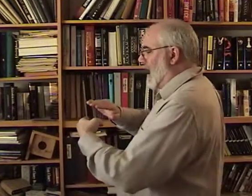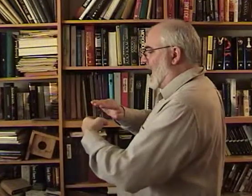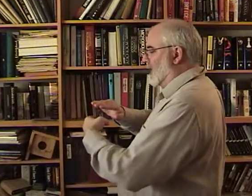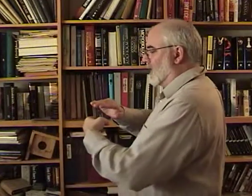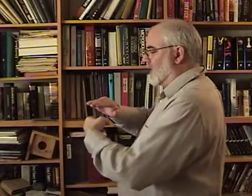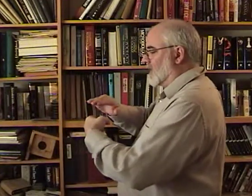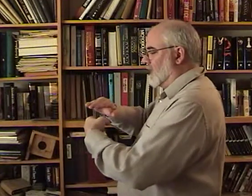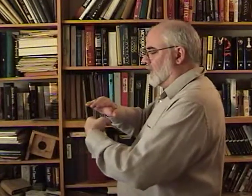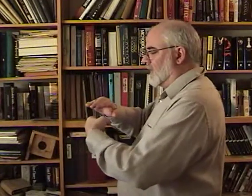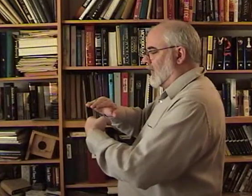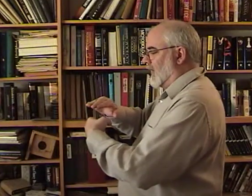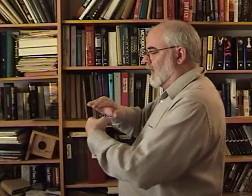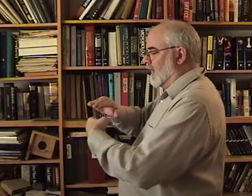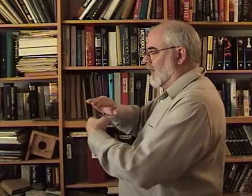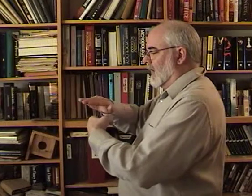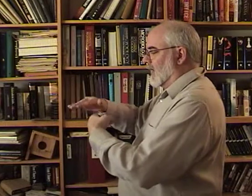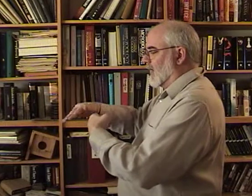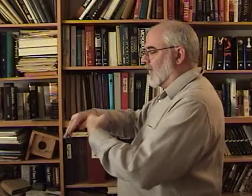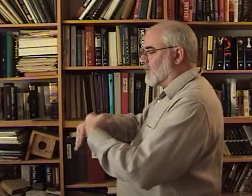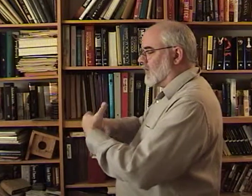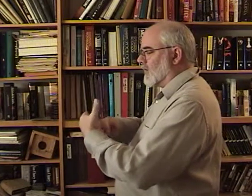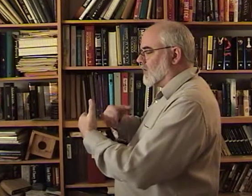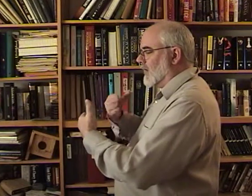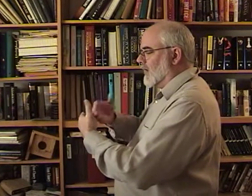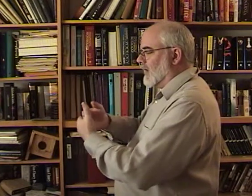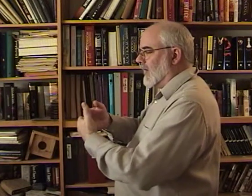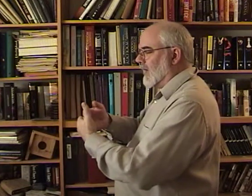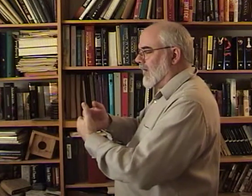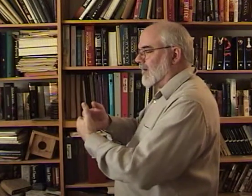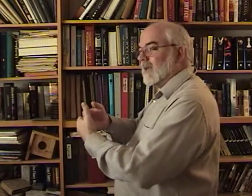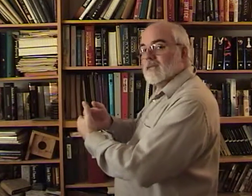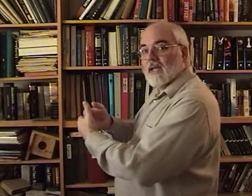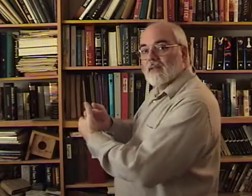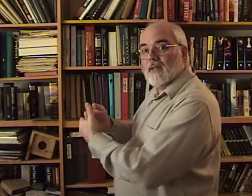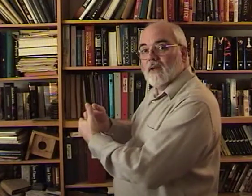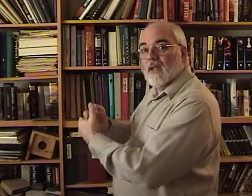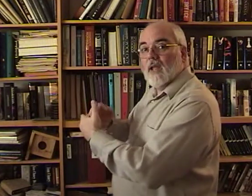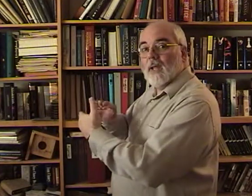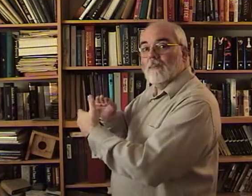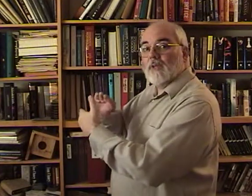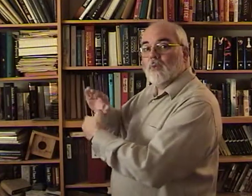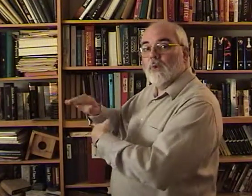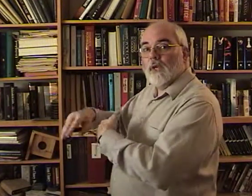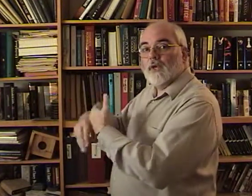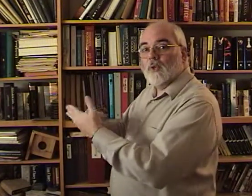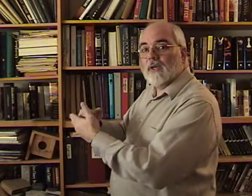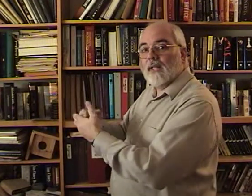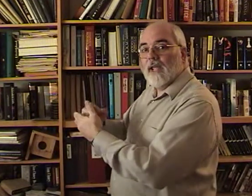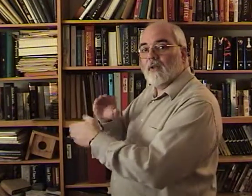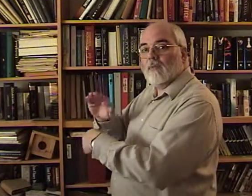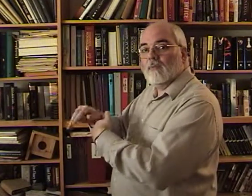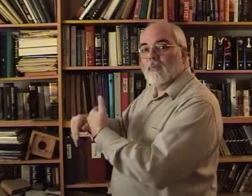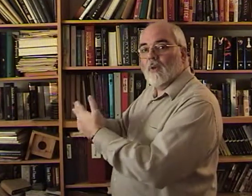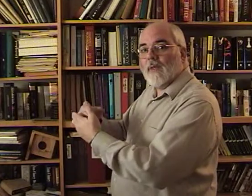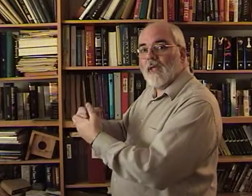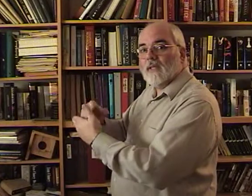hat on top of your hand. Kind of circle it around. And land inside there. But they really do it together. Both hands.